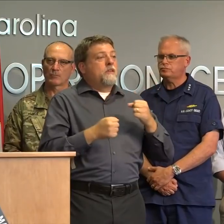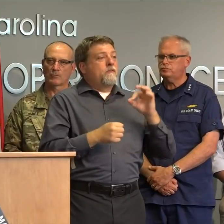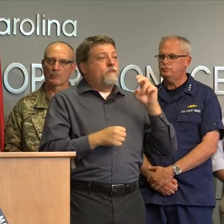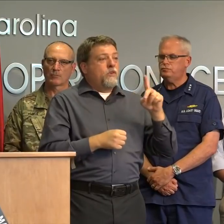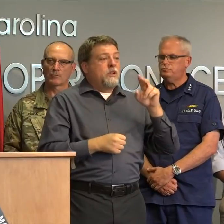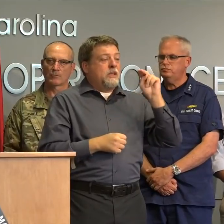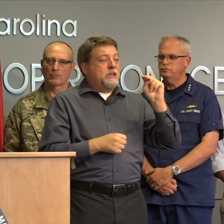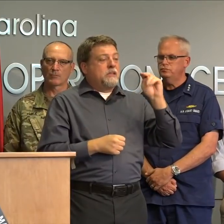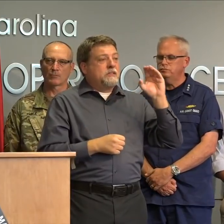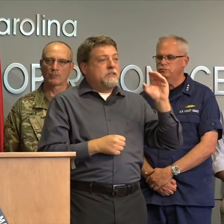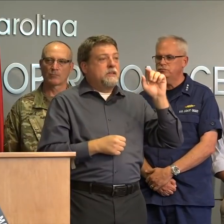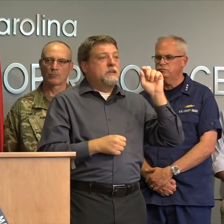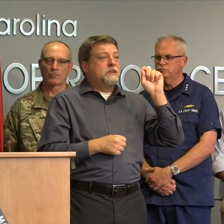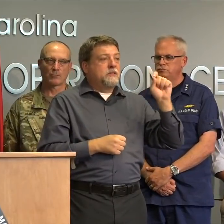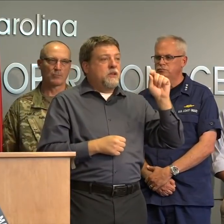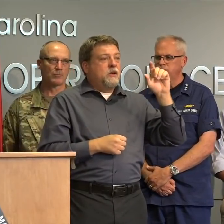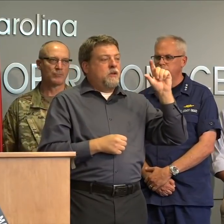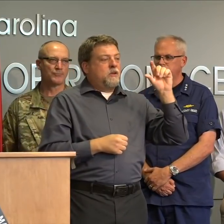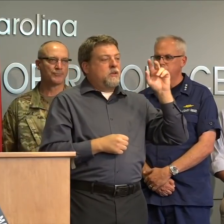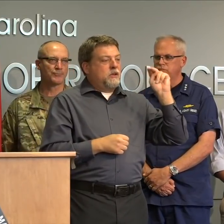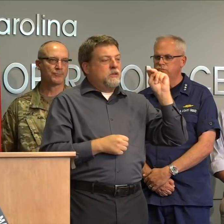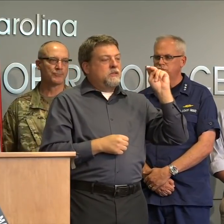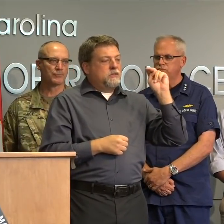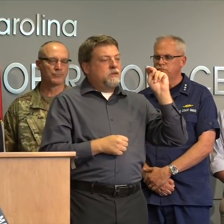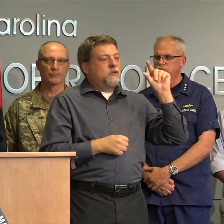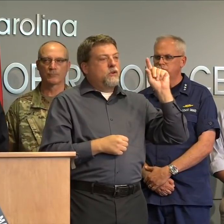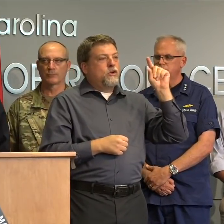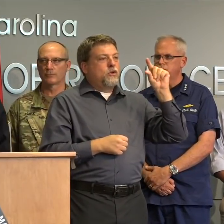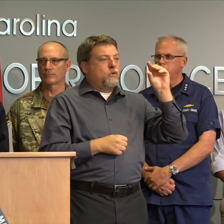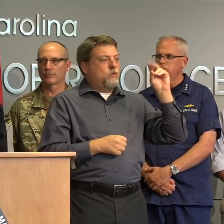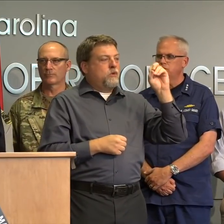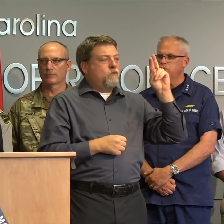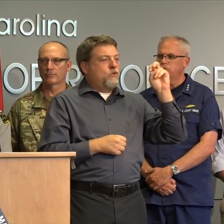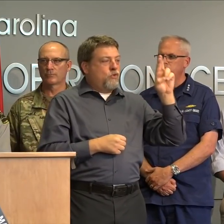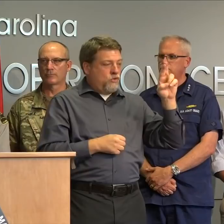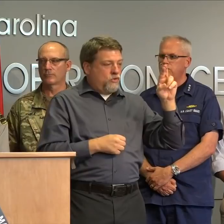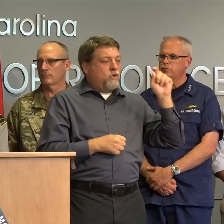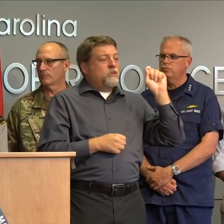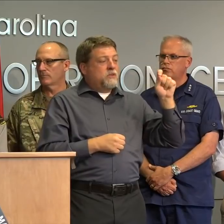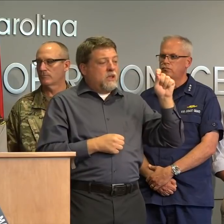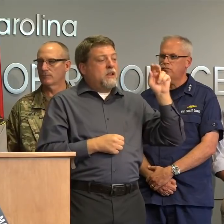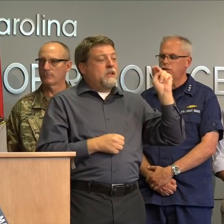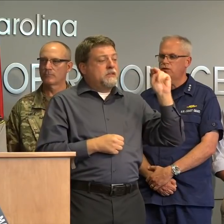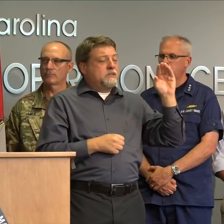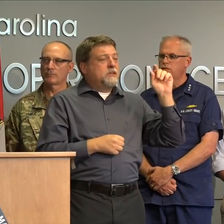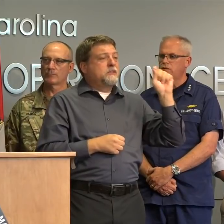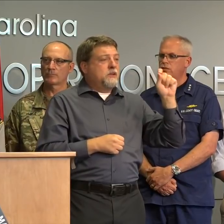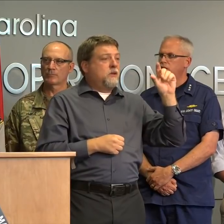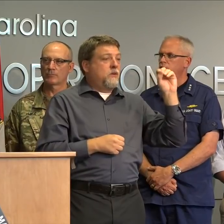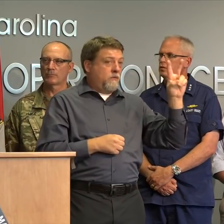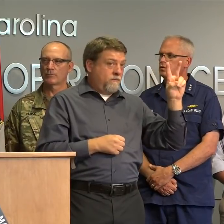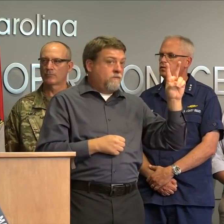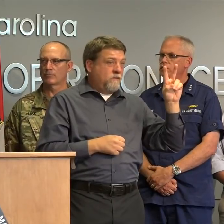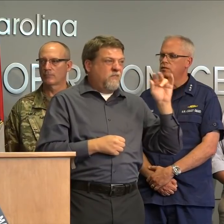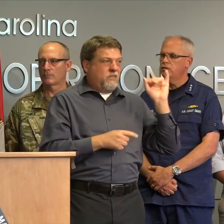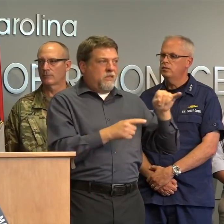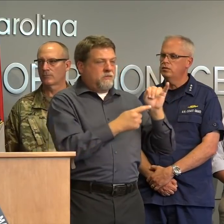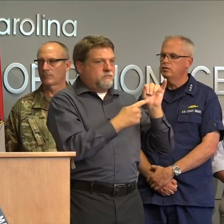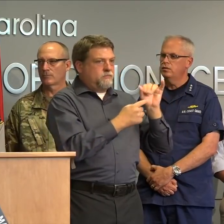.gov if you want to contribute i'm also joined on sage by our secretary of public safety